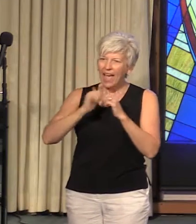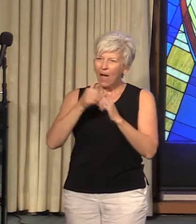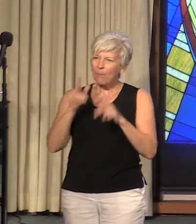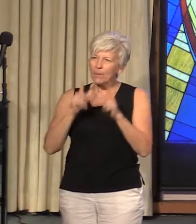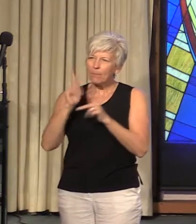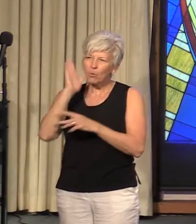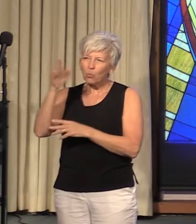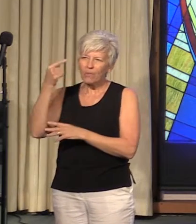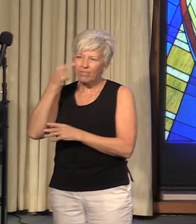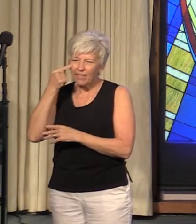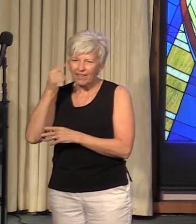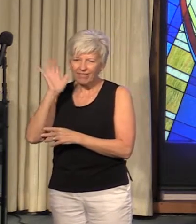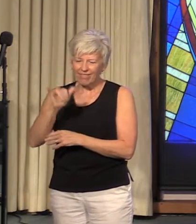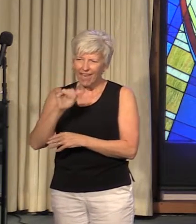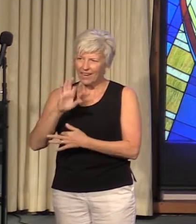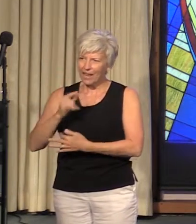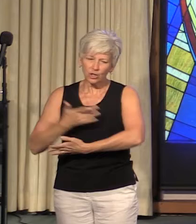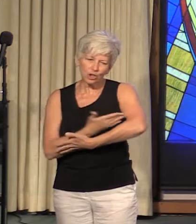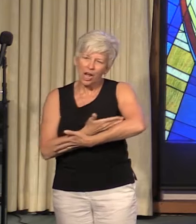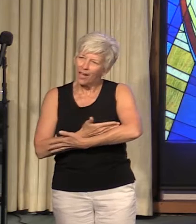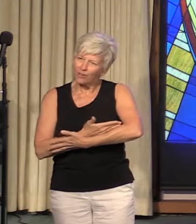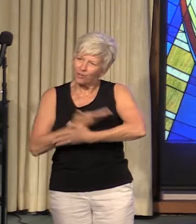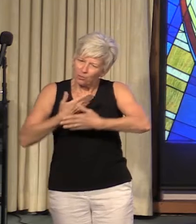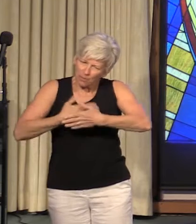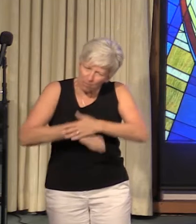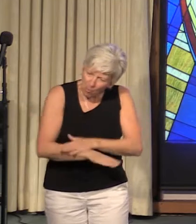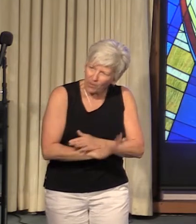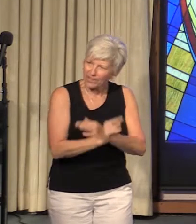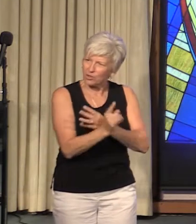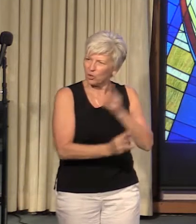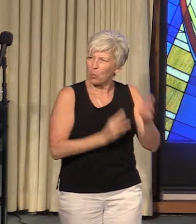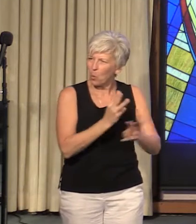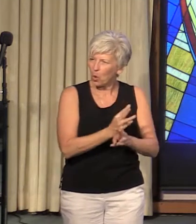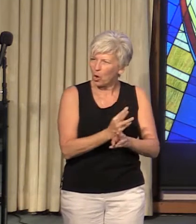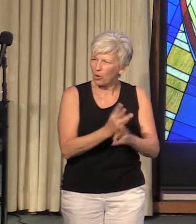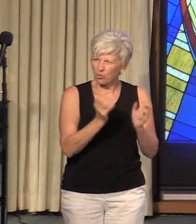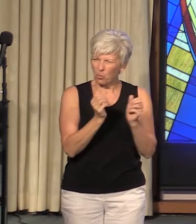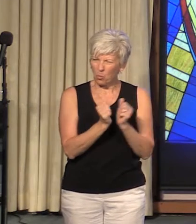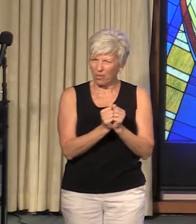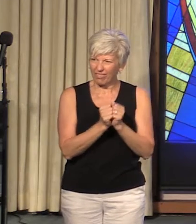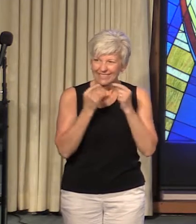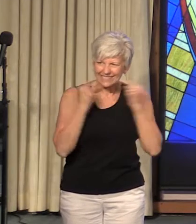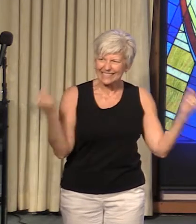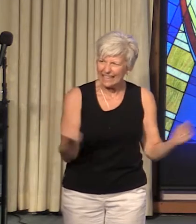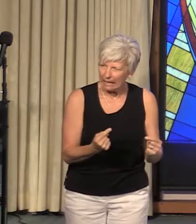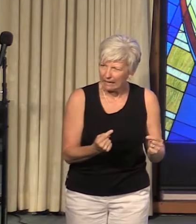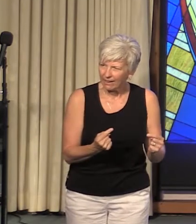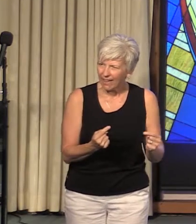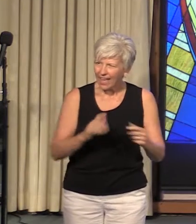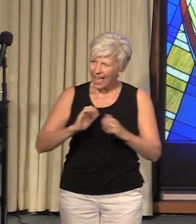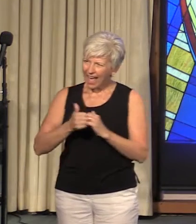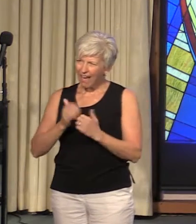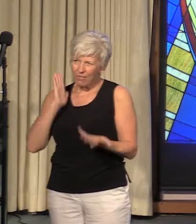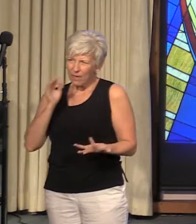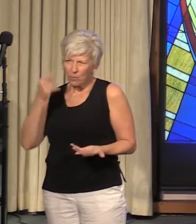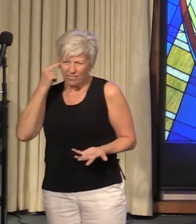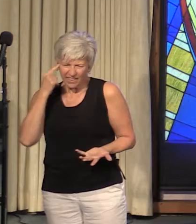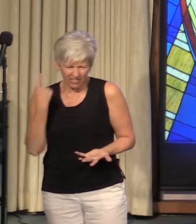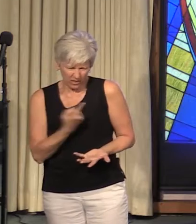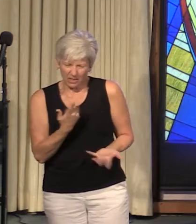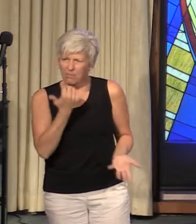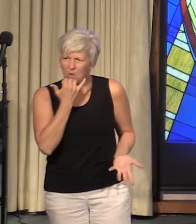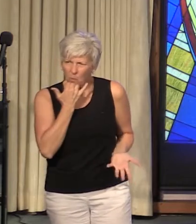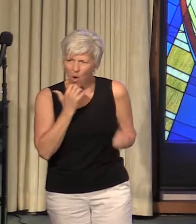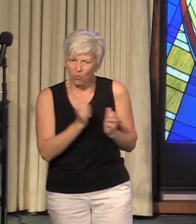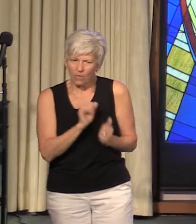into the world with original sin, you know, how they could think that there's something wrong with that baby that, you know,